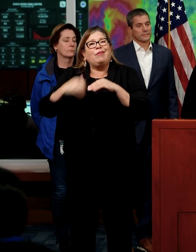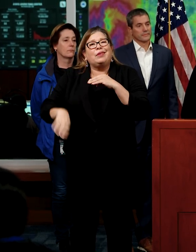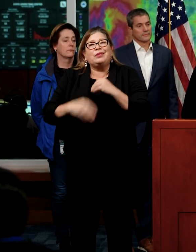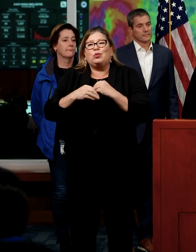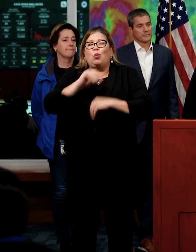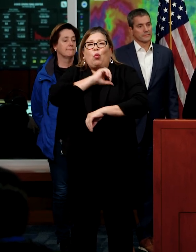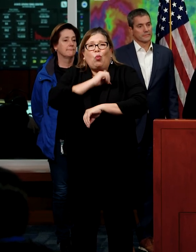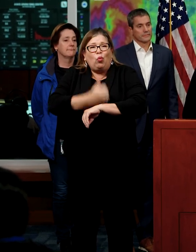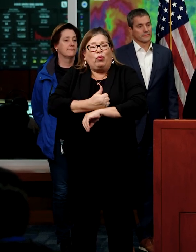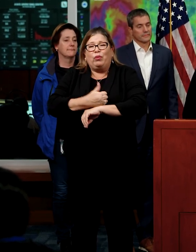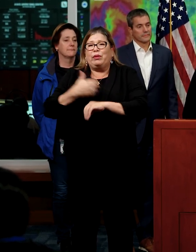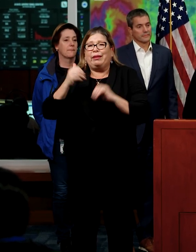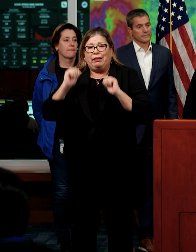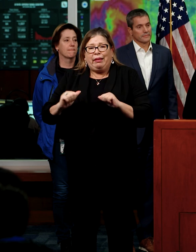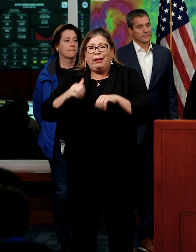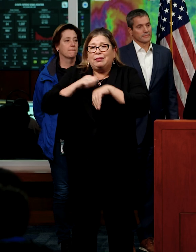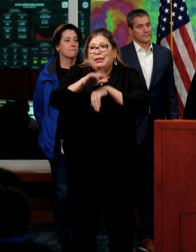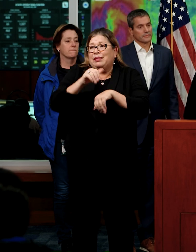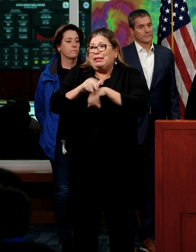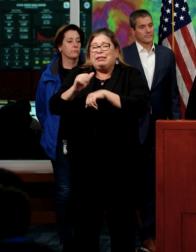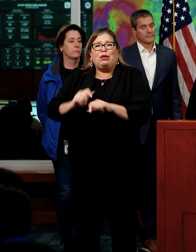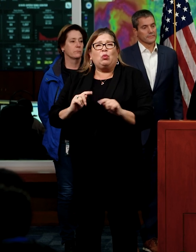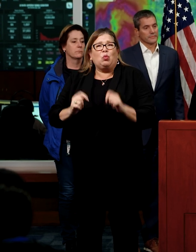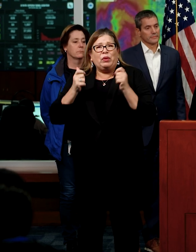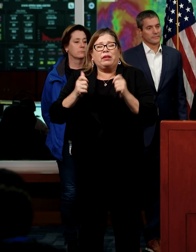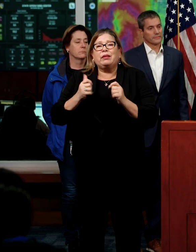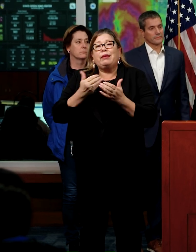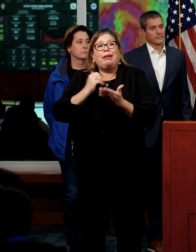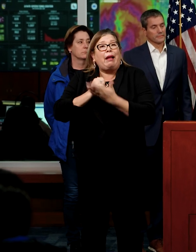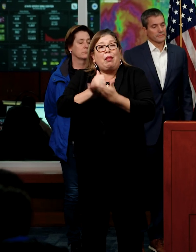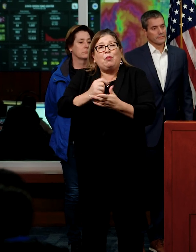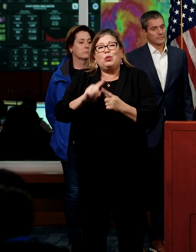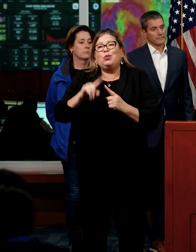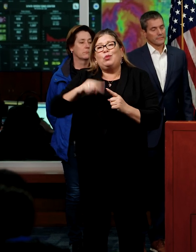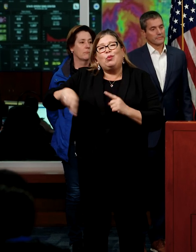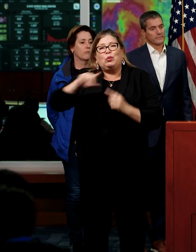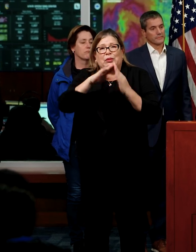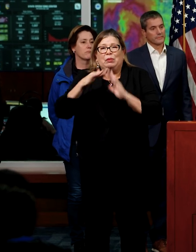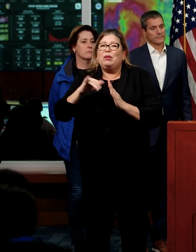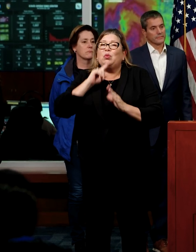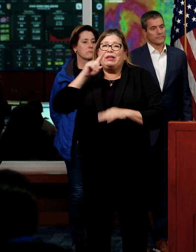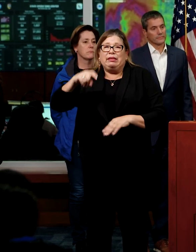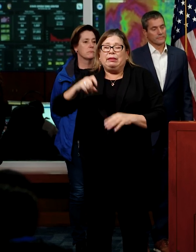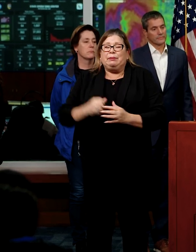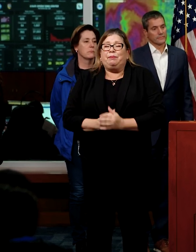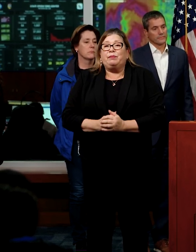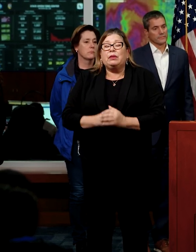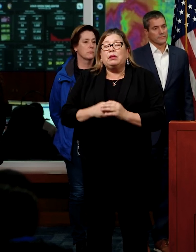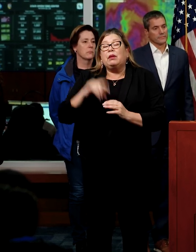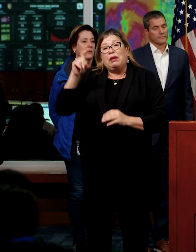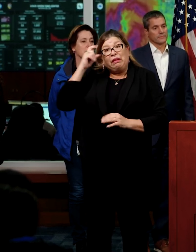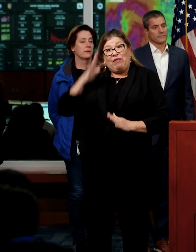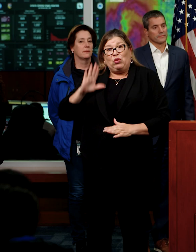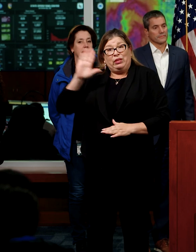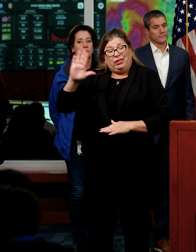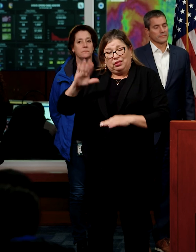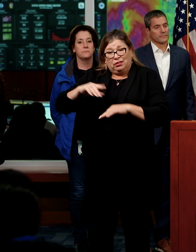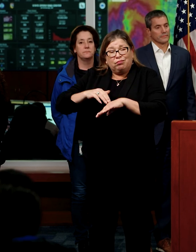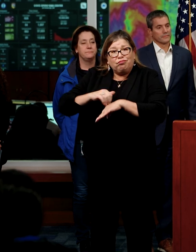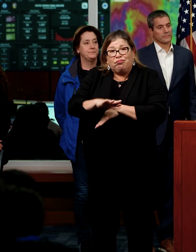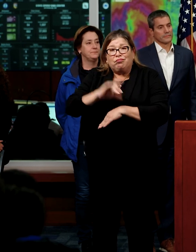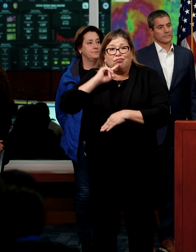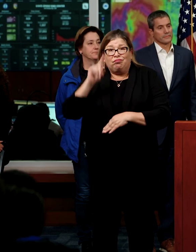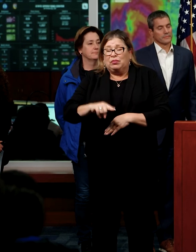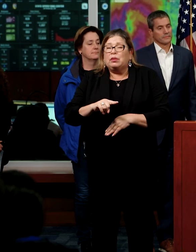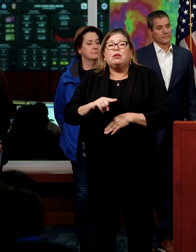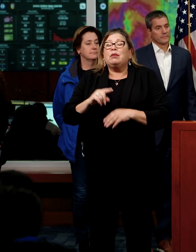to rapidly deploy aid to impacted communities. The governor was clear in his directive to take every